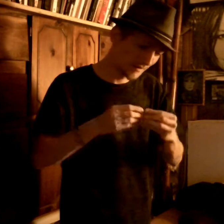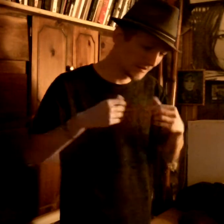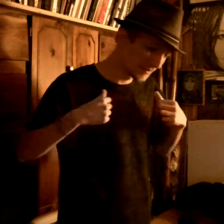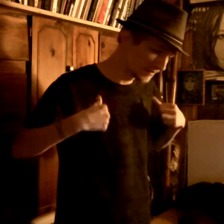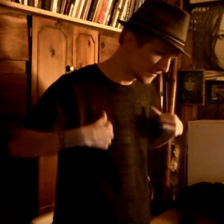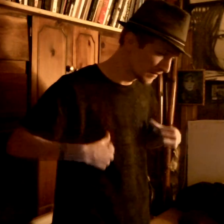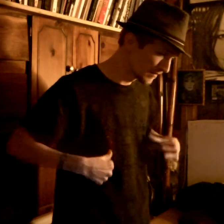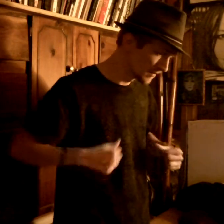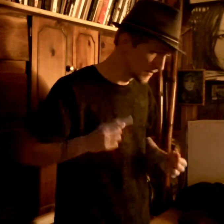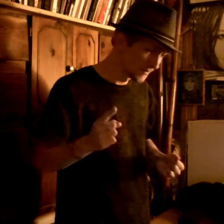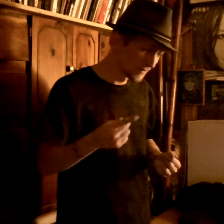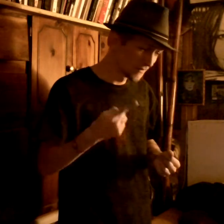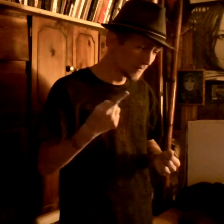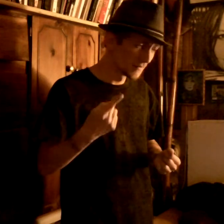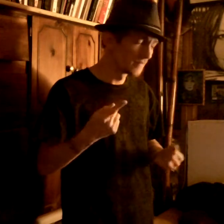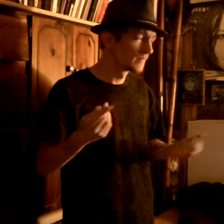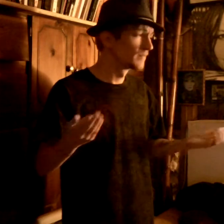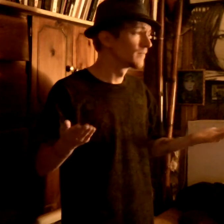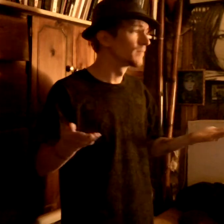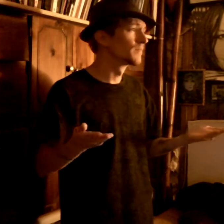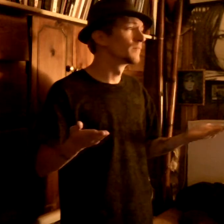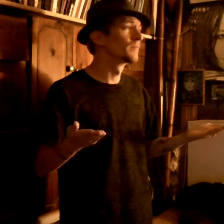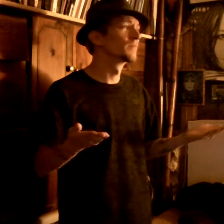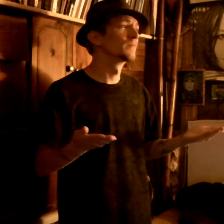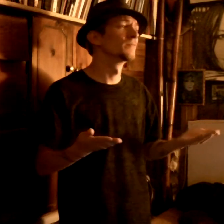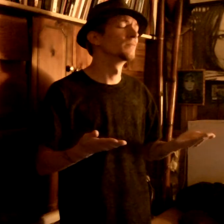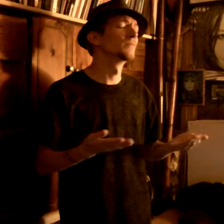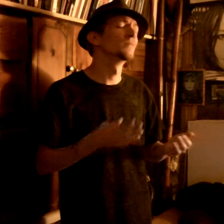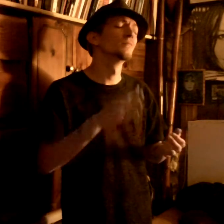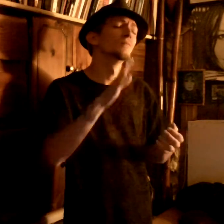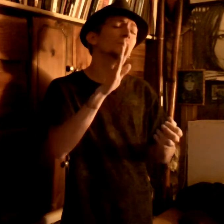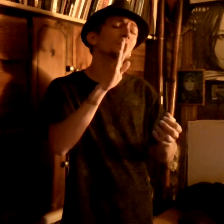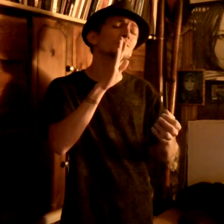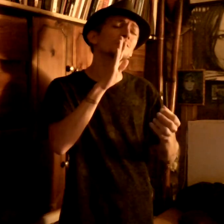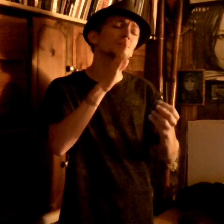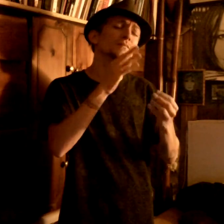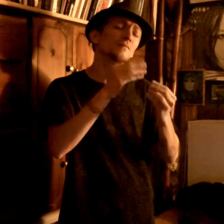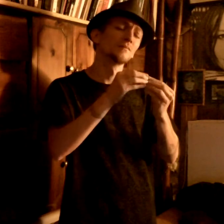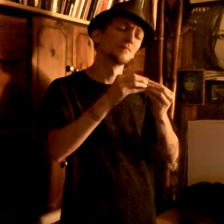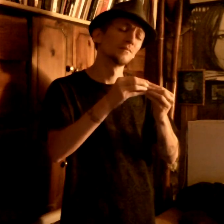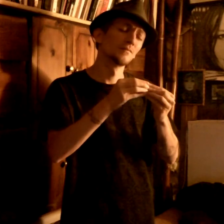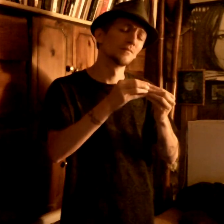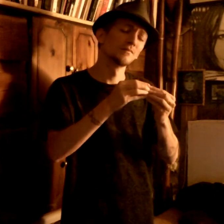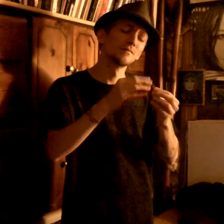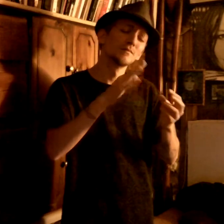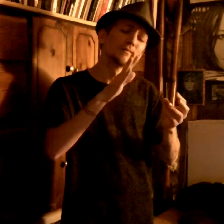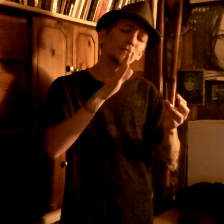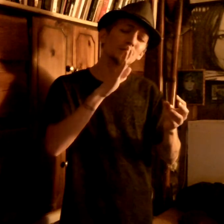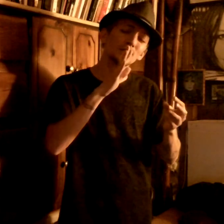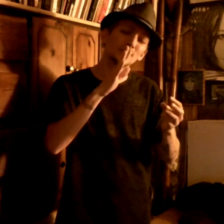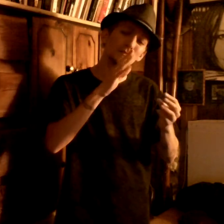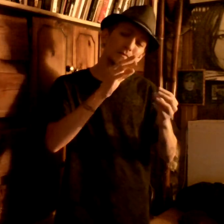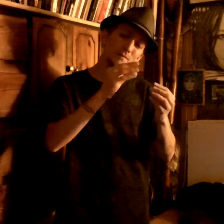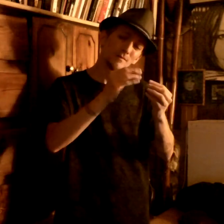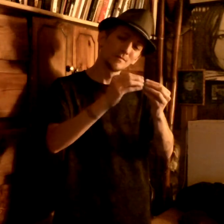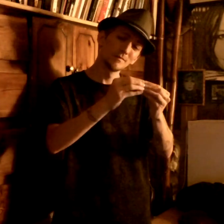Am I alone in this? Kiss, kiss